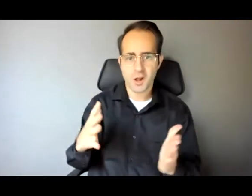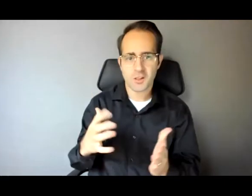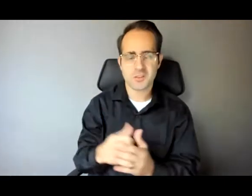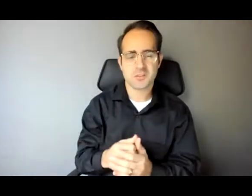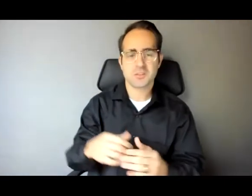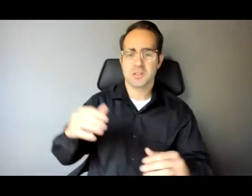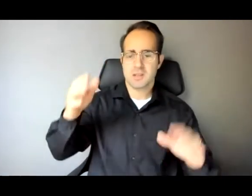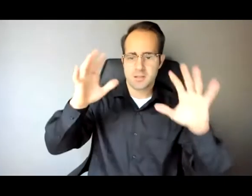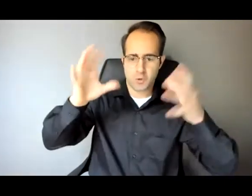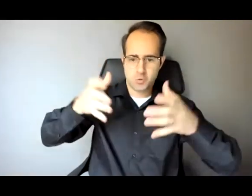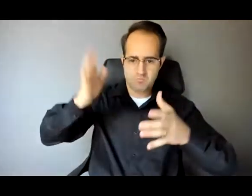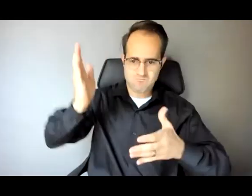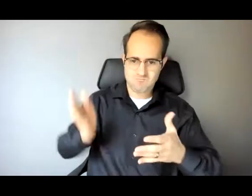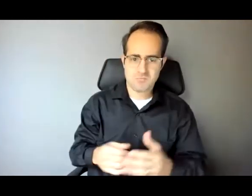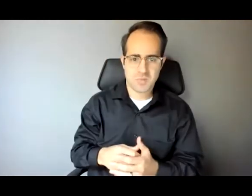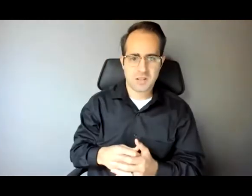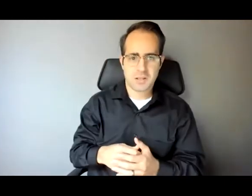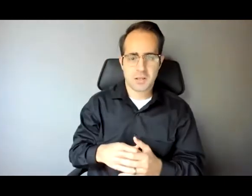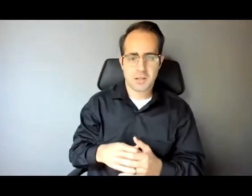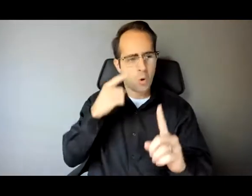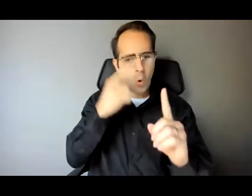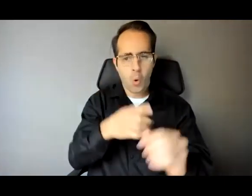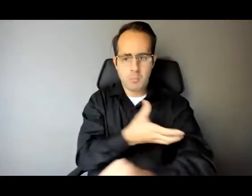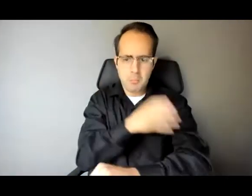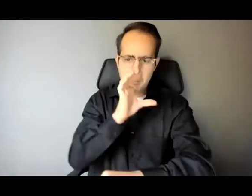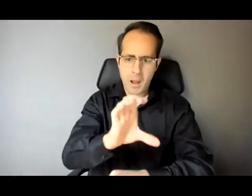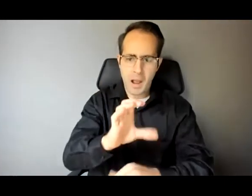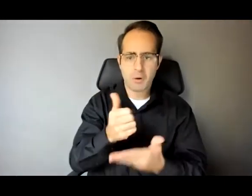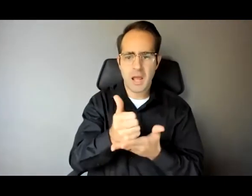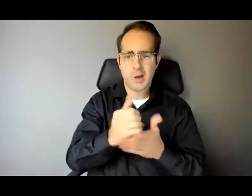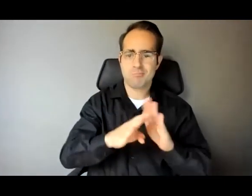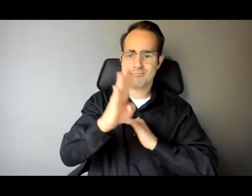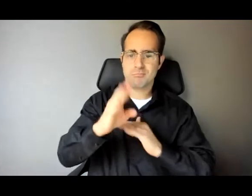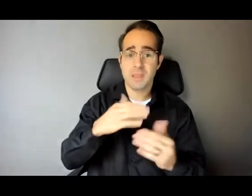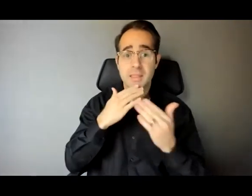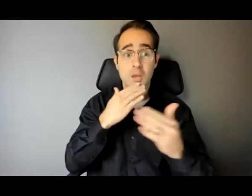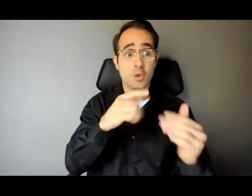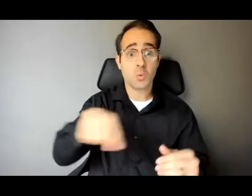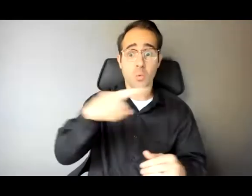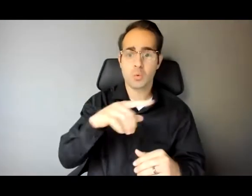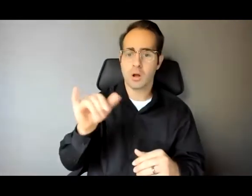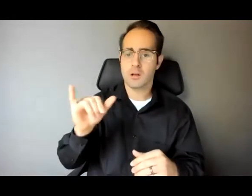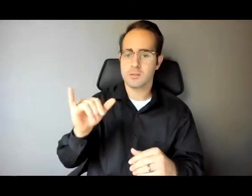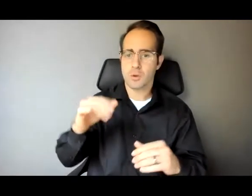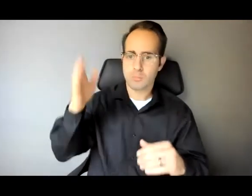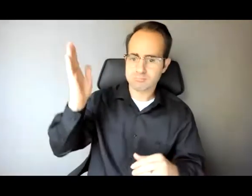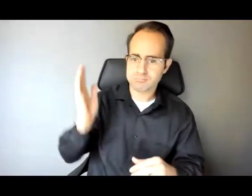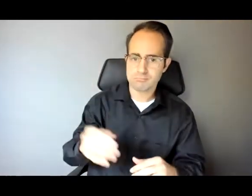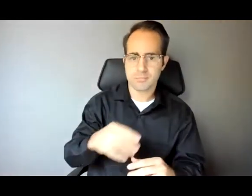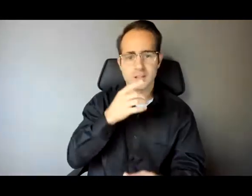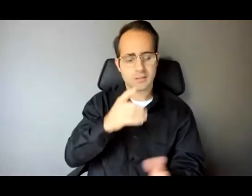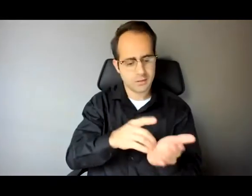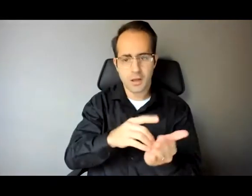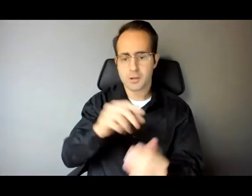just want to say a quick congratulations to my fellow keynote and other distinguished speakers. Thank you to Dr. Pimentel for your words. Thank you